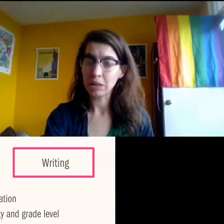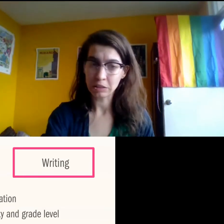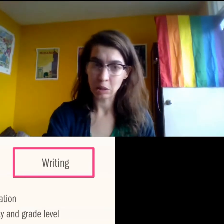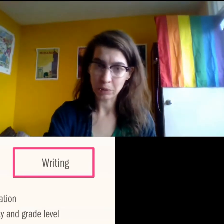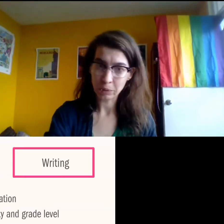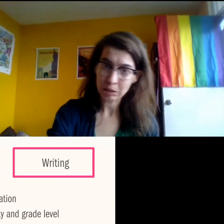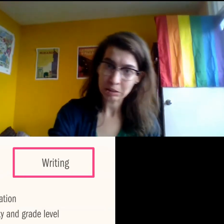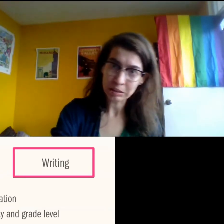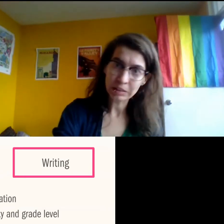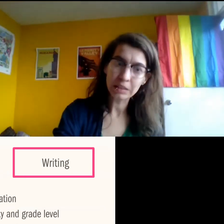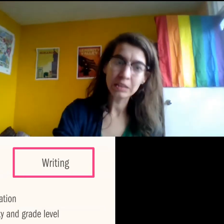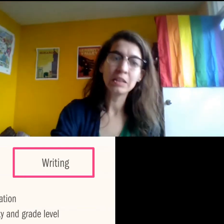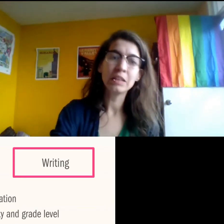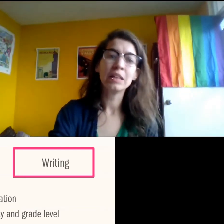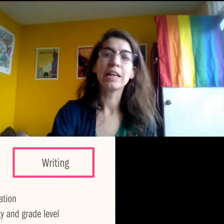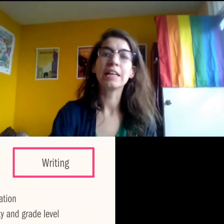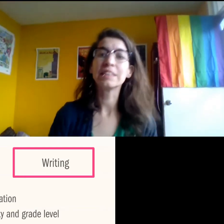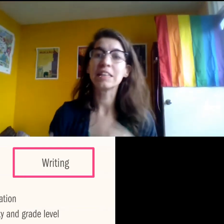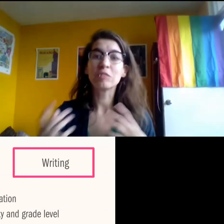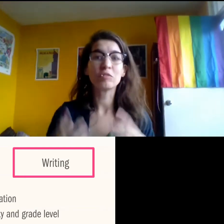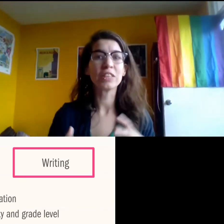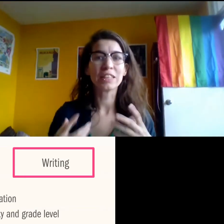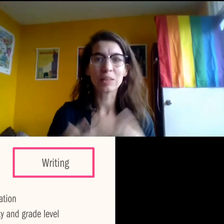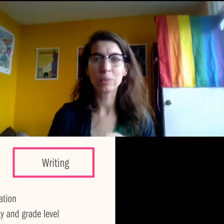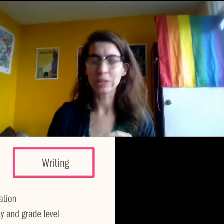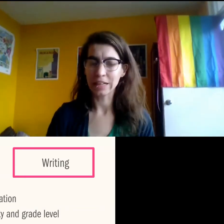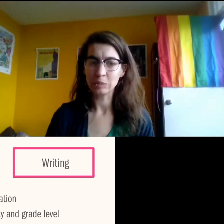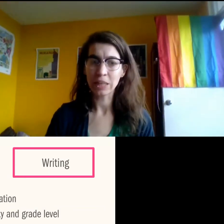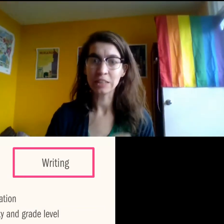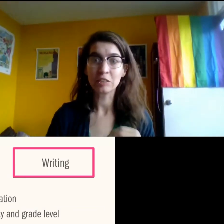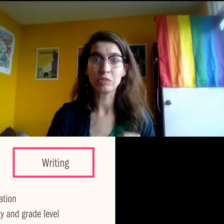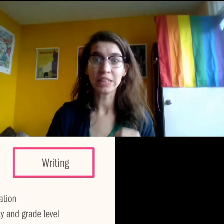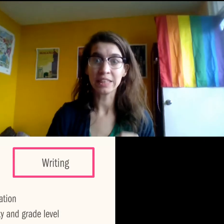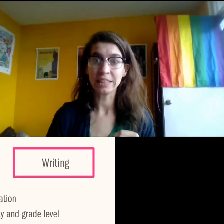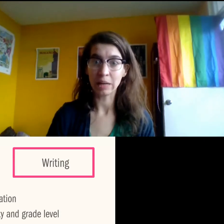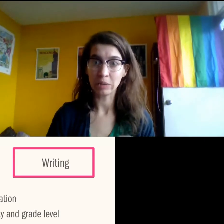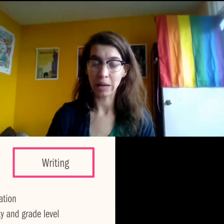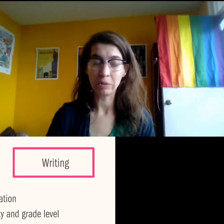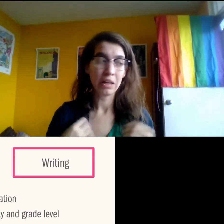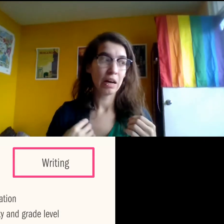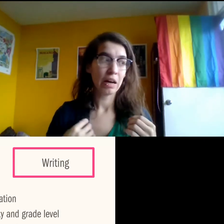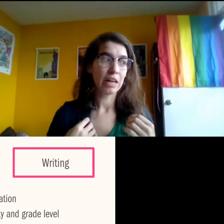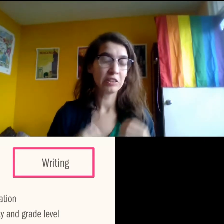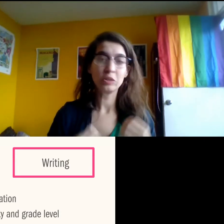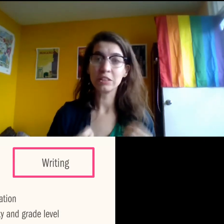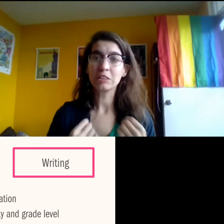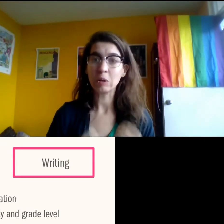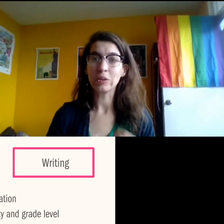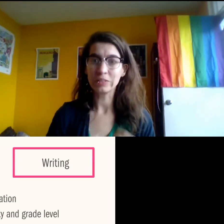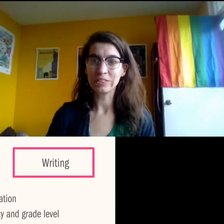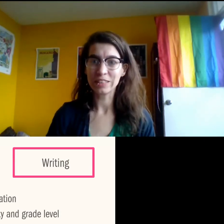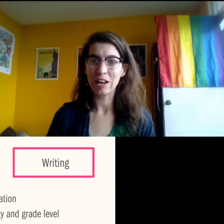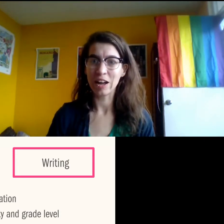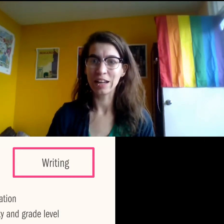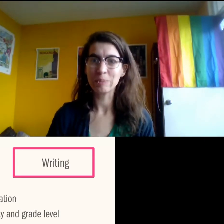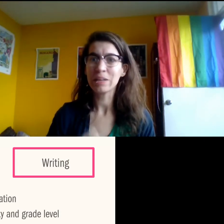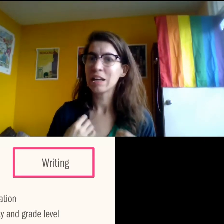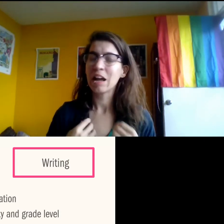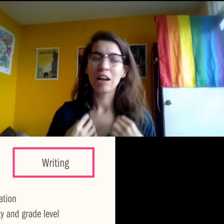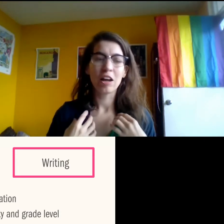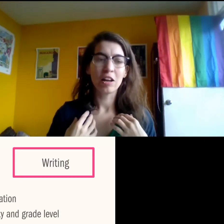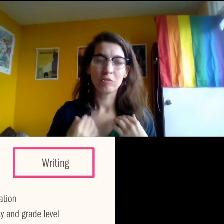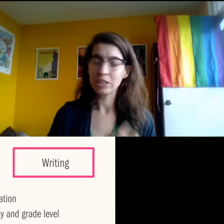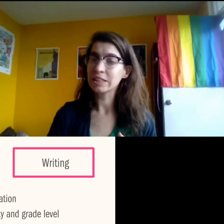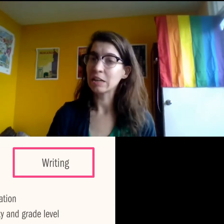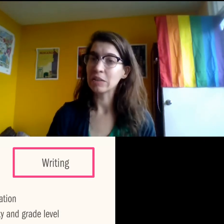Strip uncommon words. And then a really important aspect is reading it out loud. I do this all of the time.